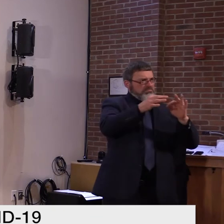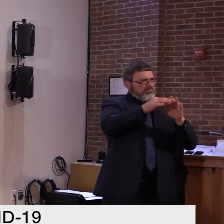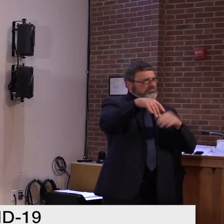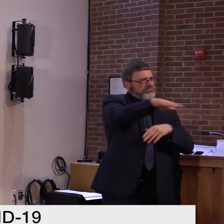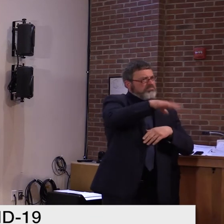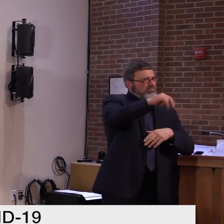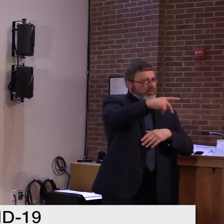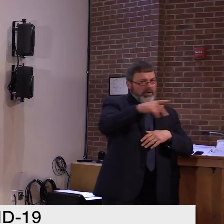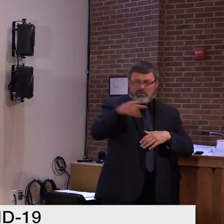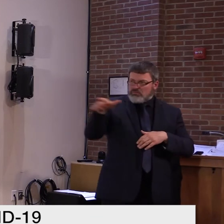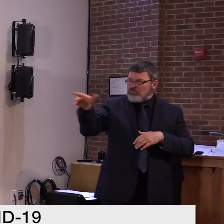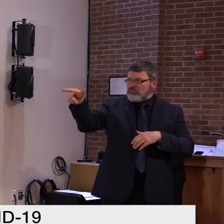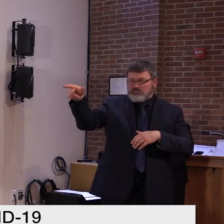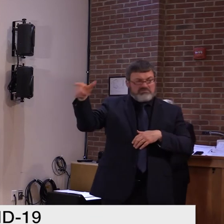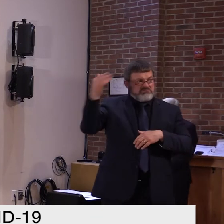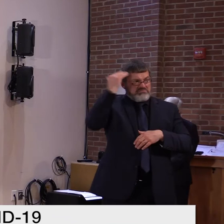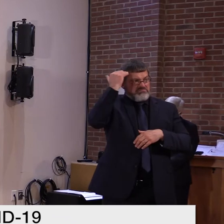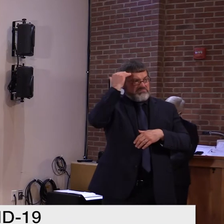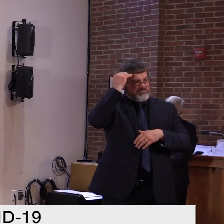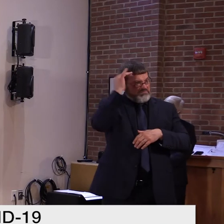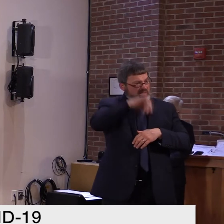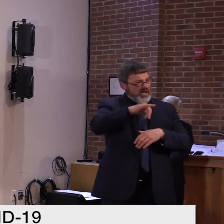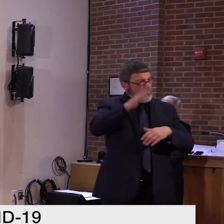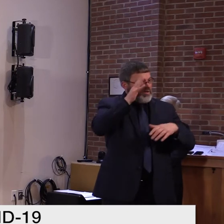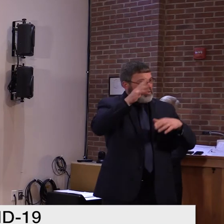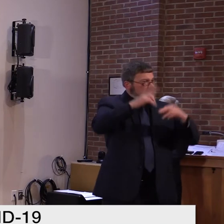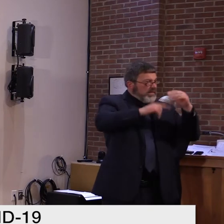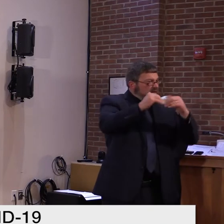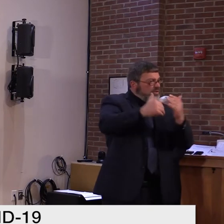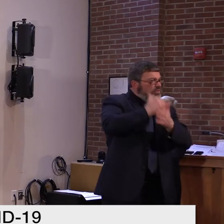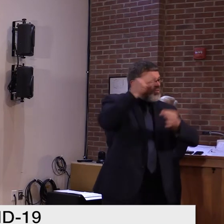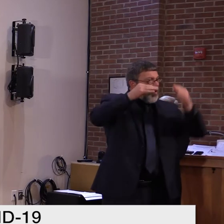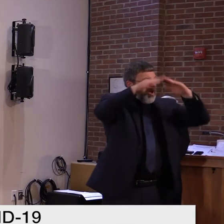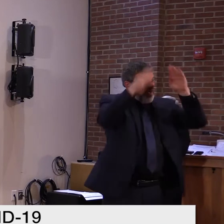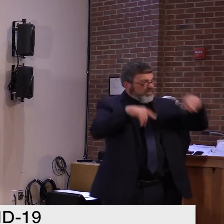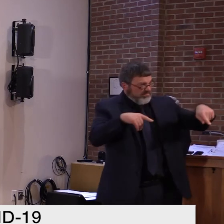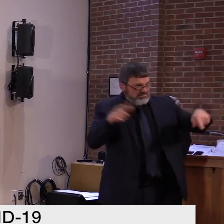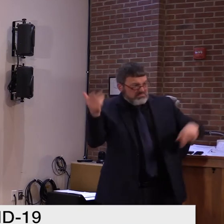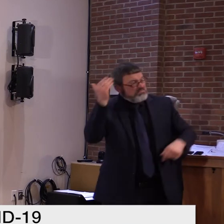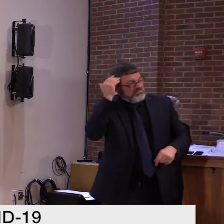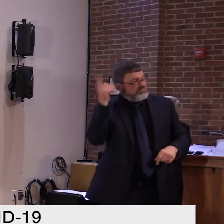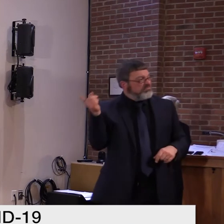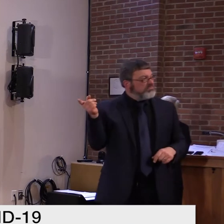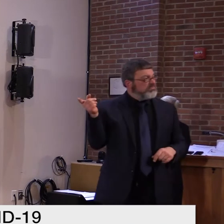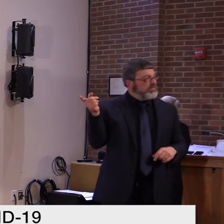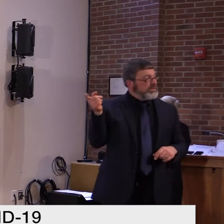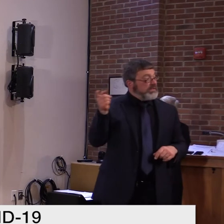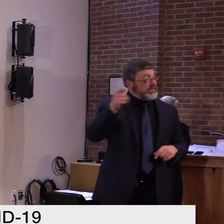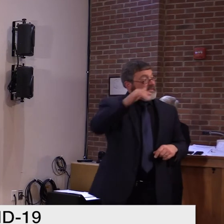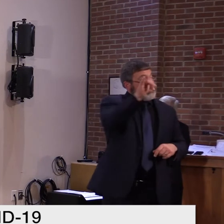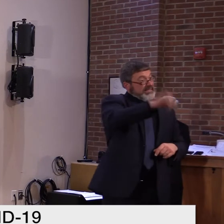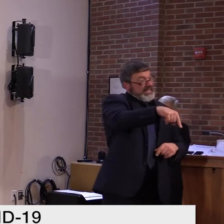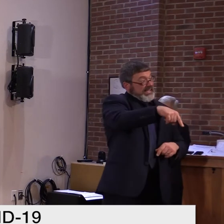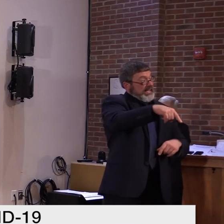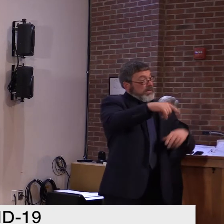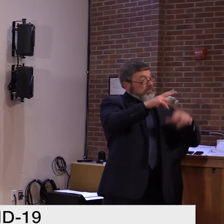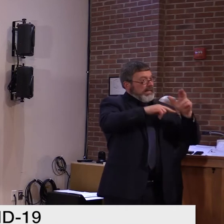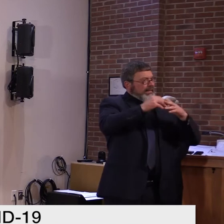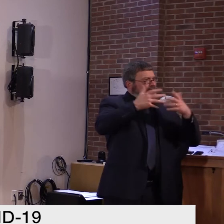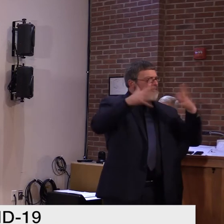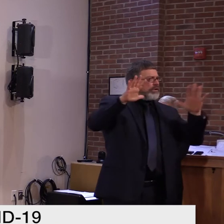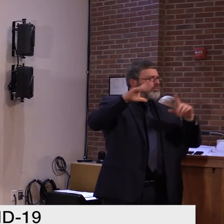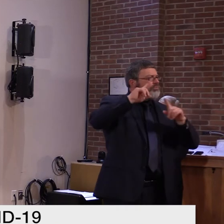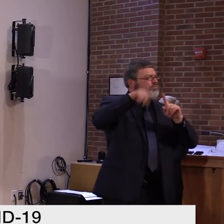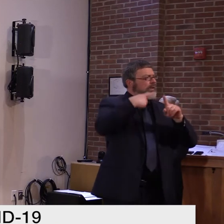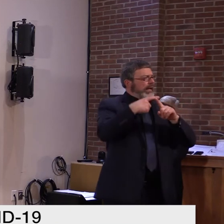from, uh, studying the process? when the building will have been completed? And the third thing is, can you please, uh, make